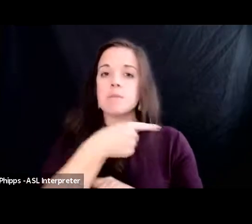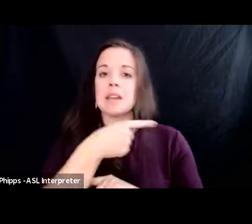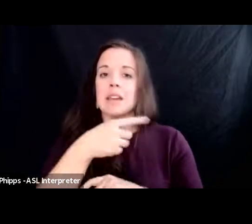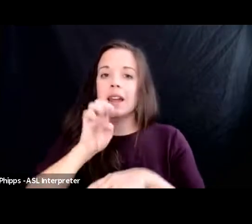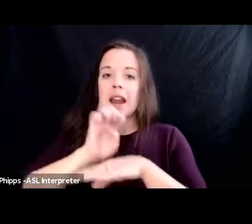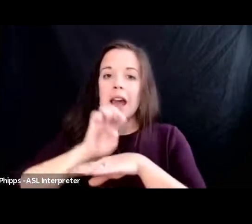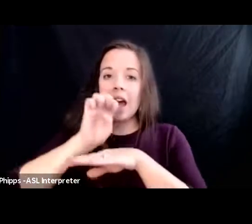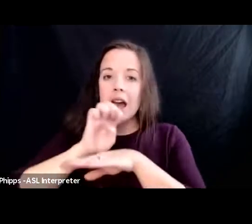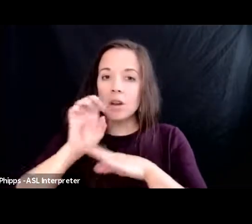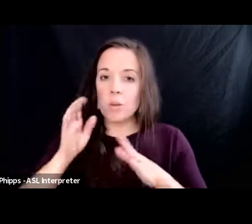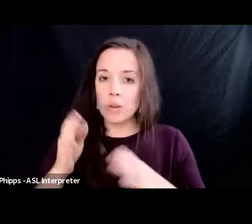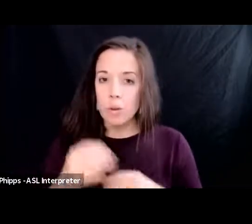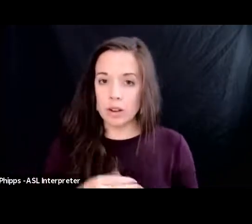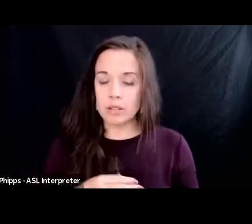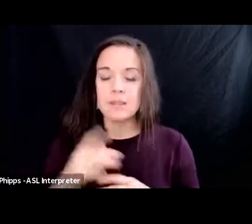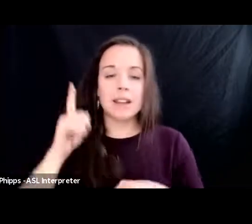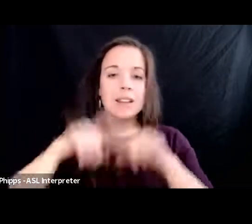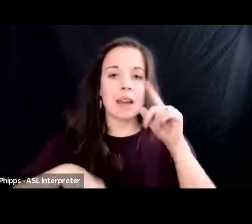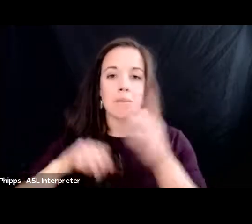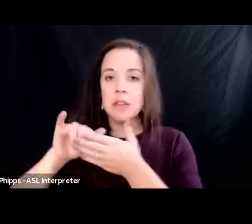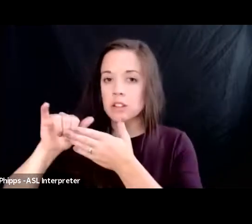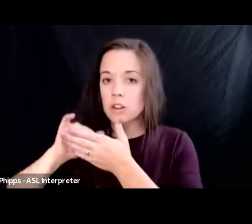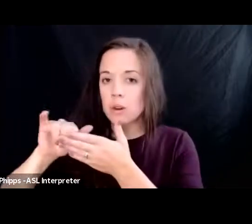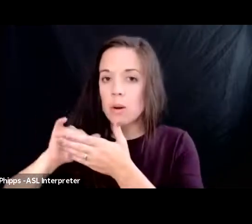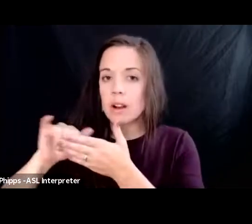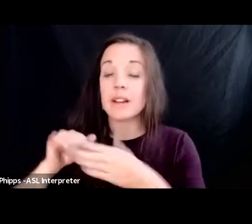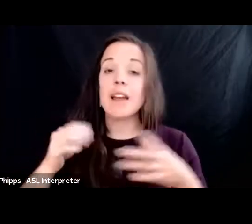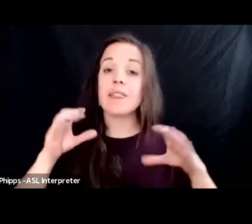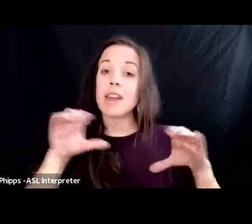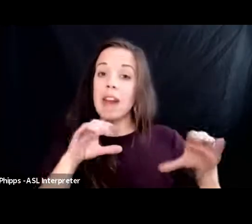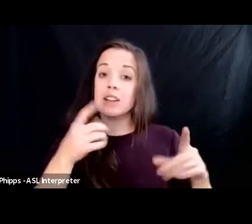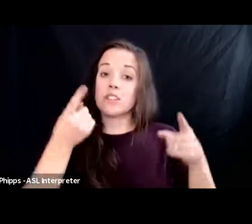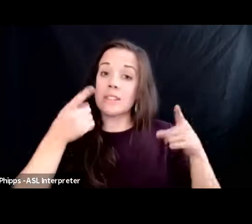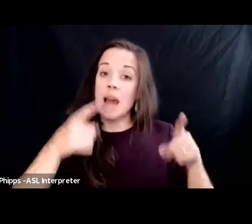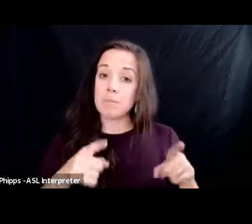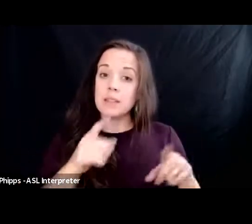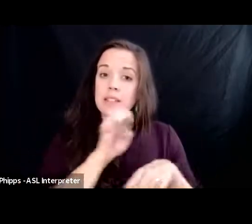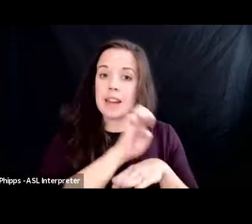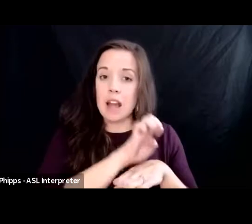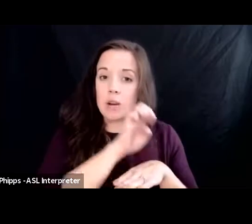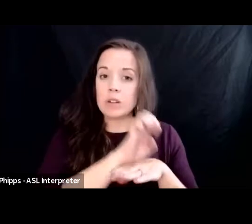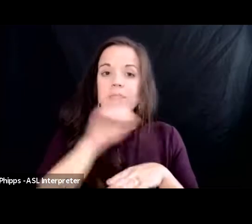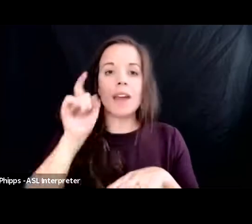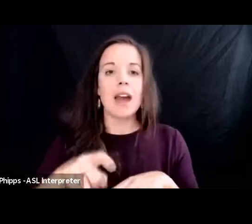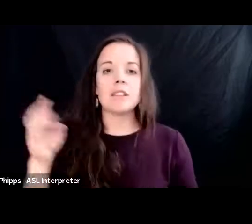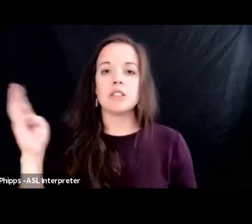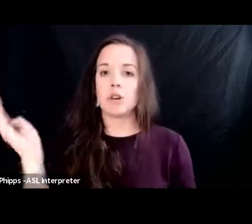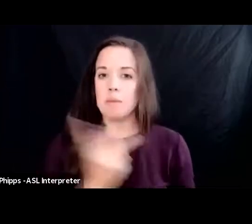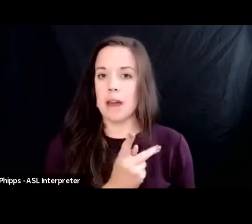that it could not be in new york and because the actions happened in ecuador they had to go back there